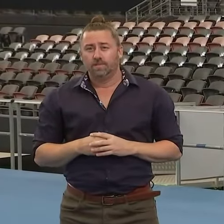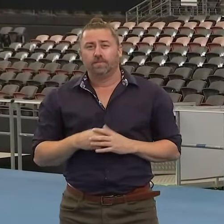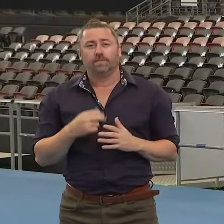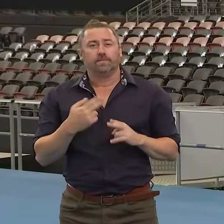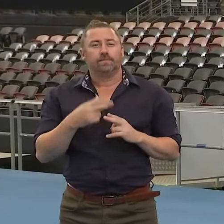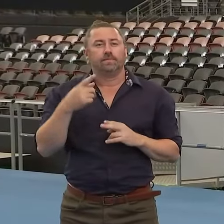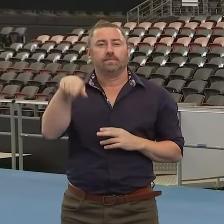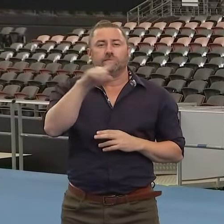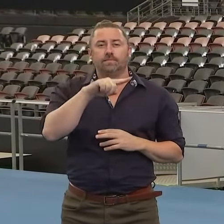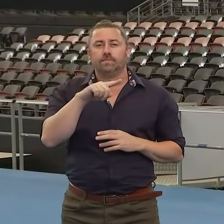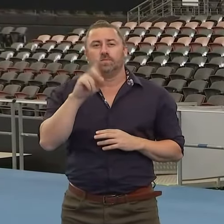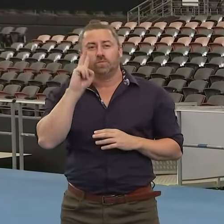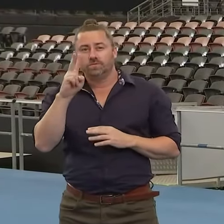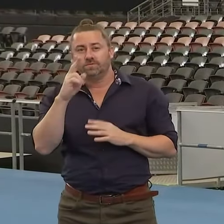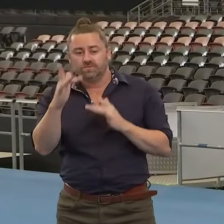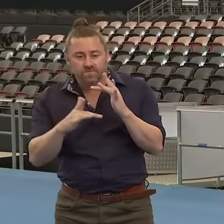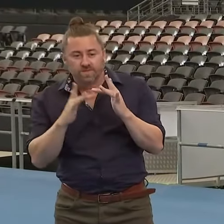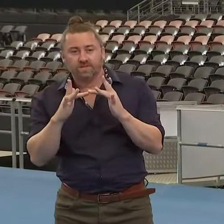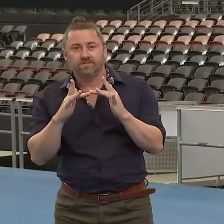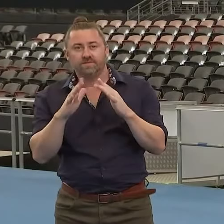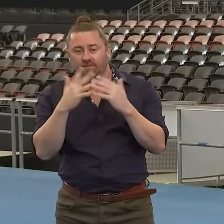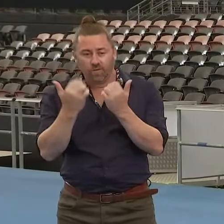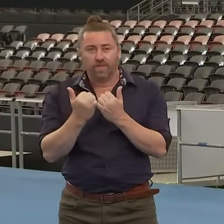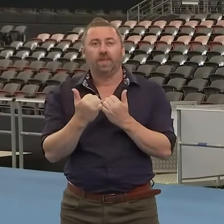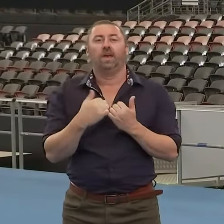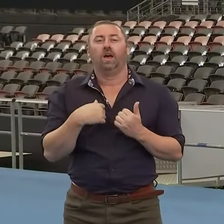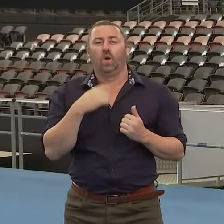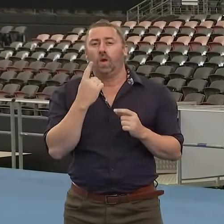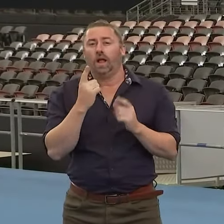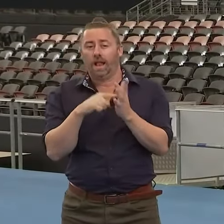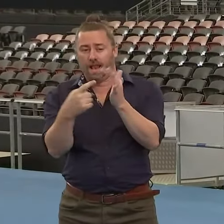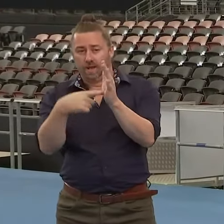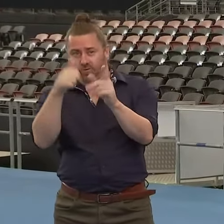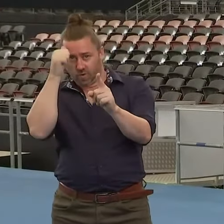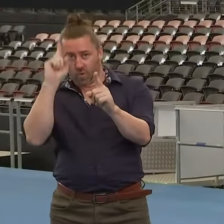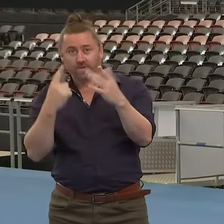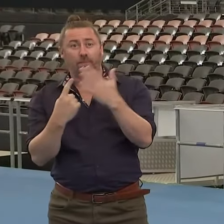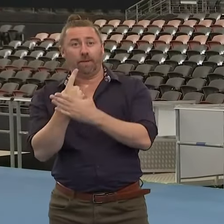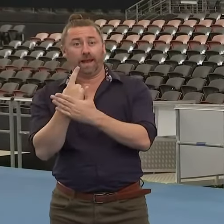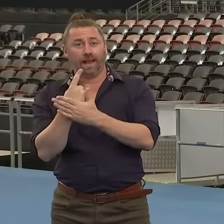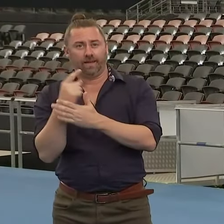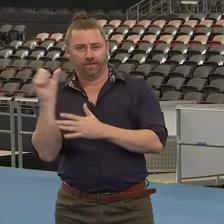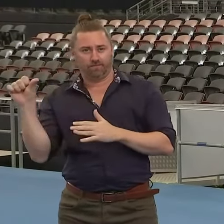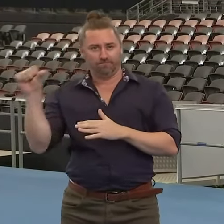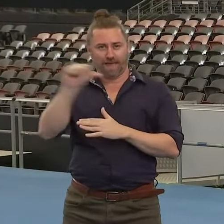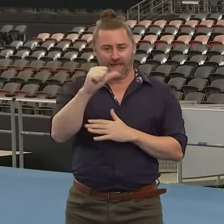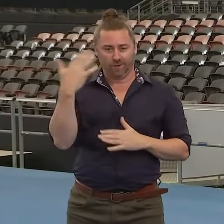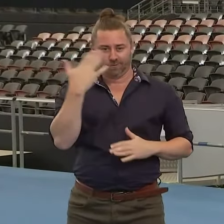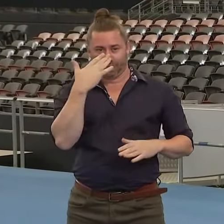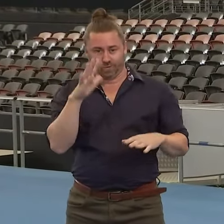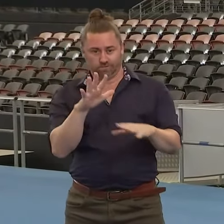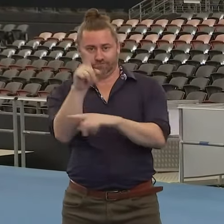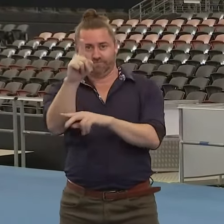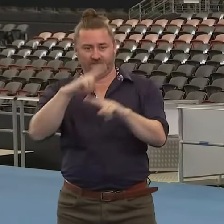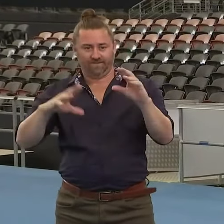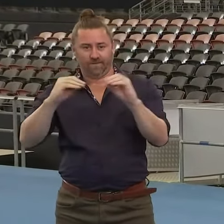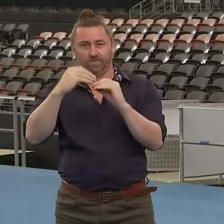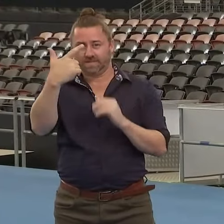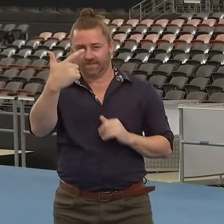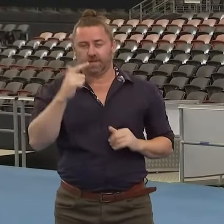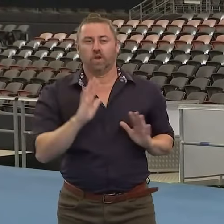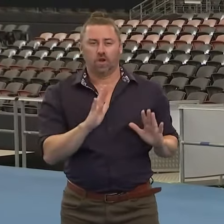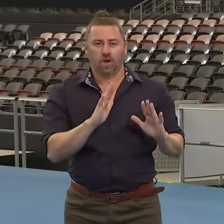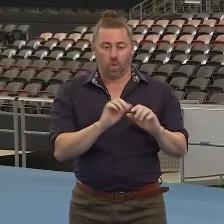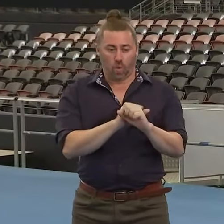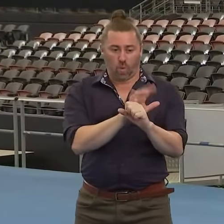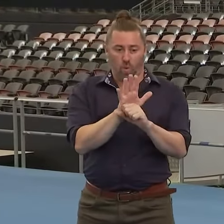online, we will also be talking about our back to school plans today as well. So first of I'll give the